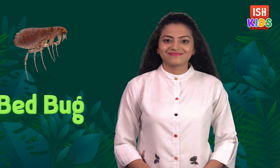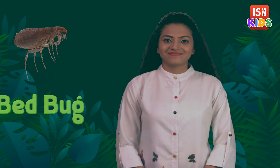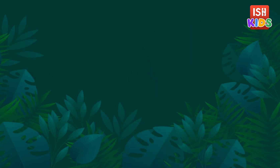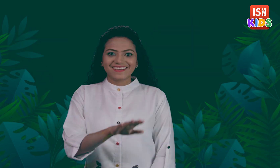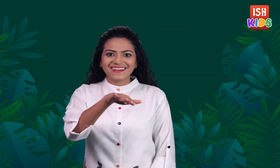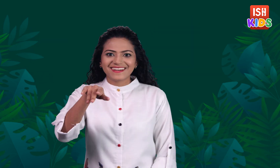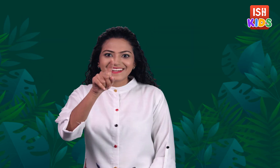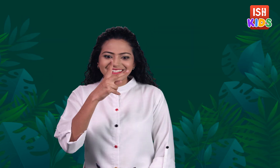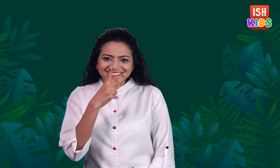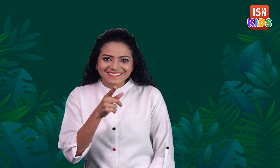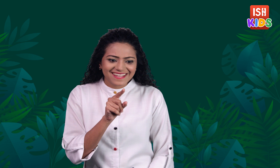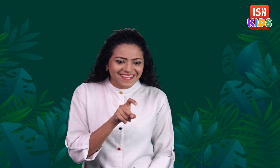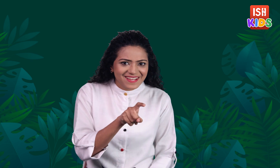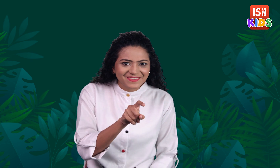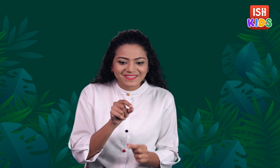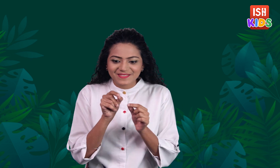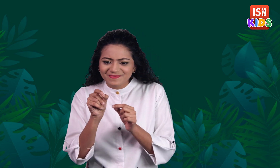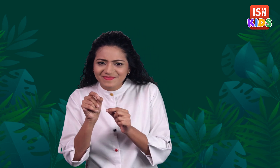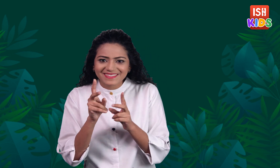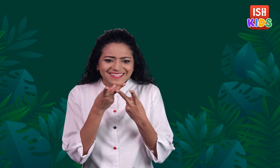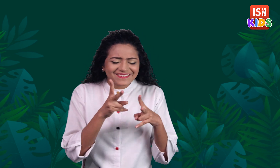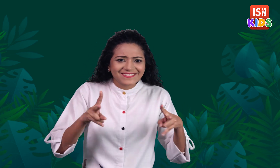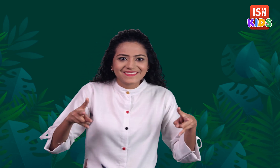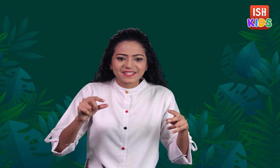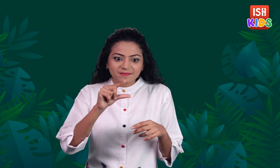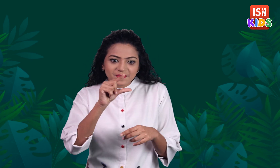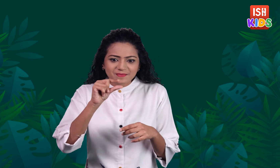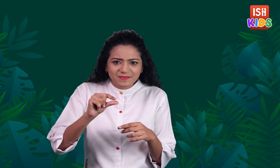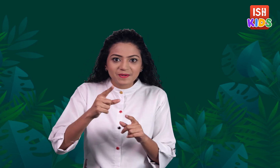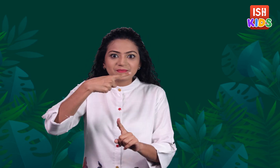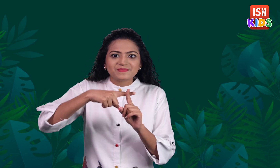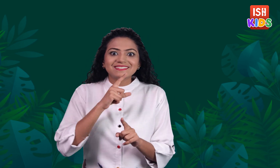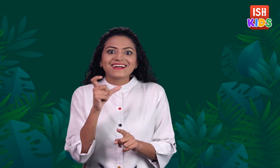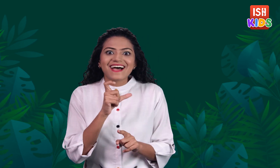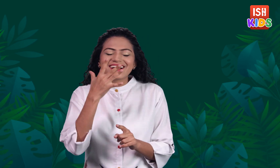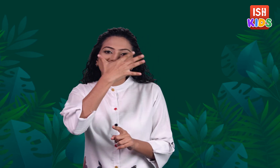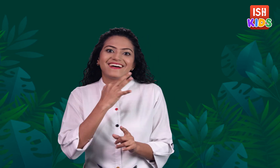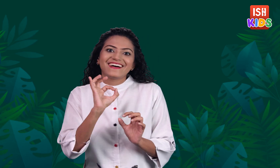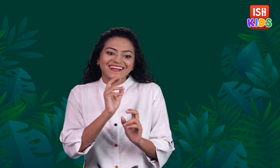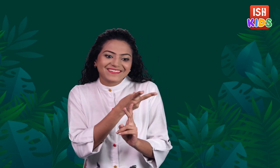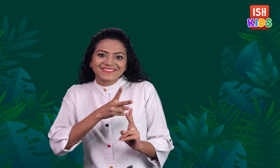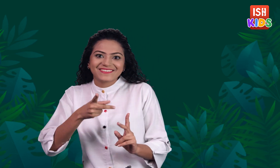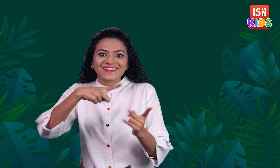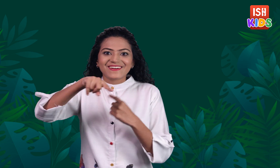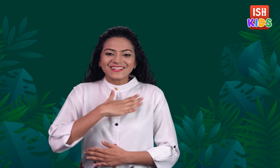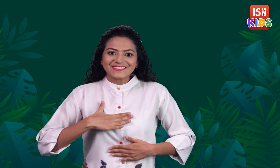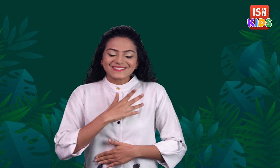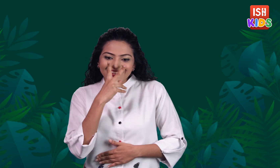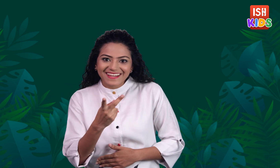Hey! These insects are so different. They come in different sizes and colors. So beautiful! You